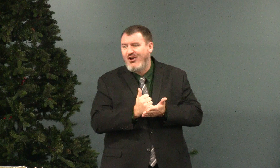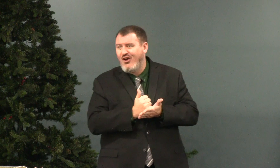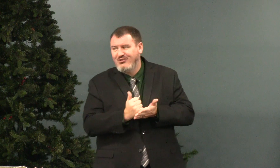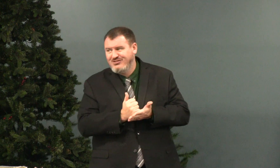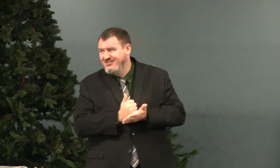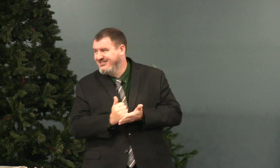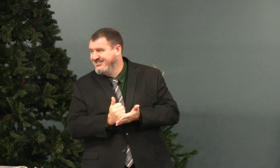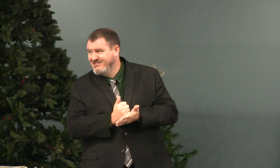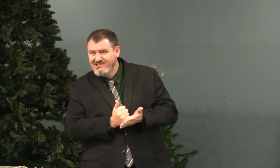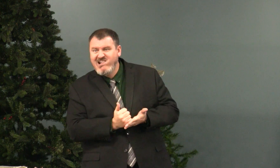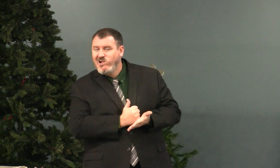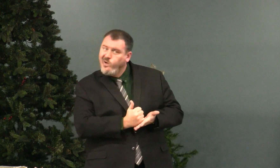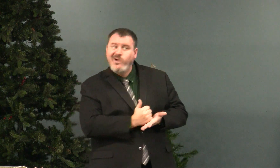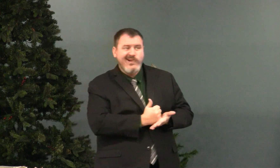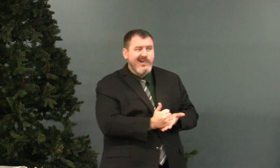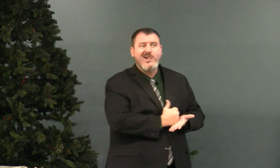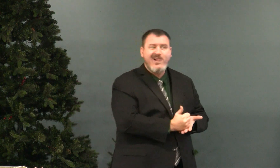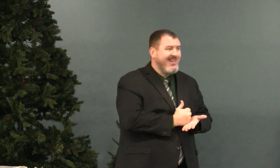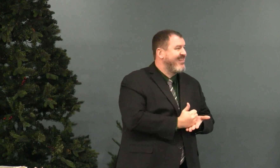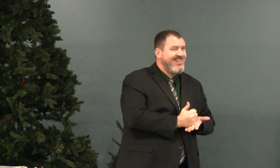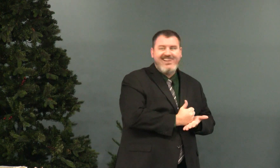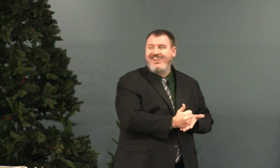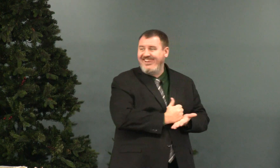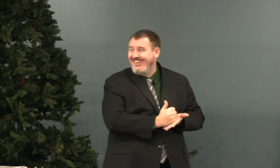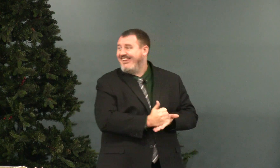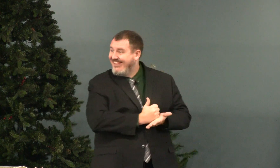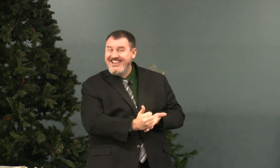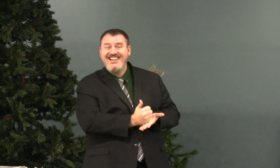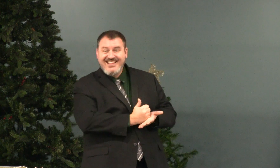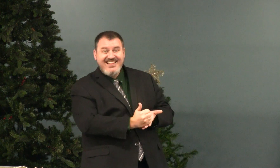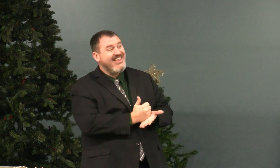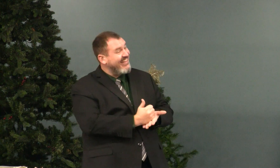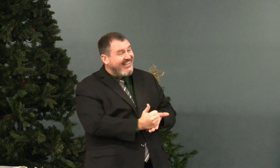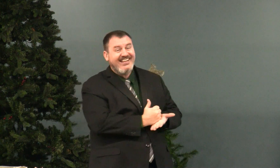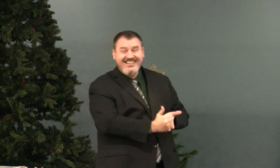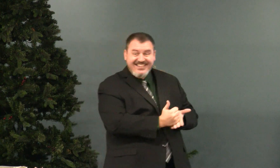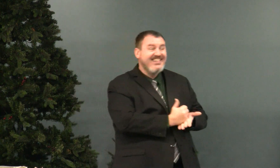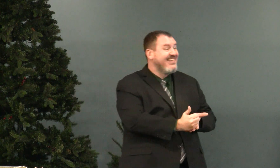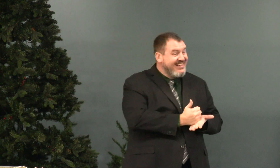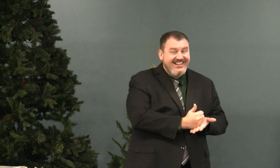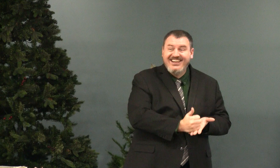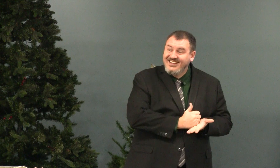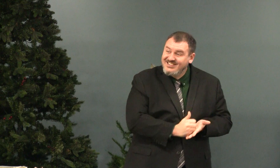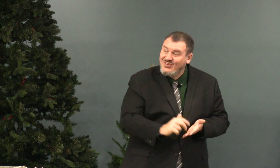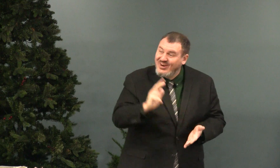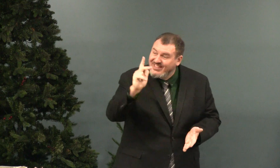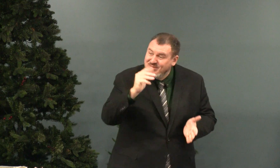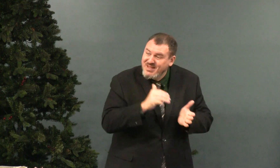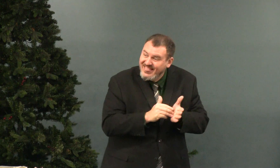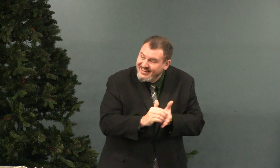in credit by stealing credit cards.